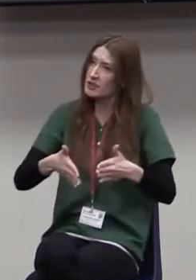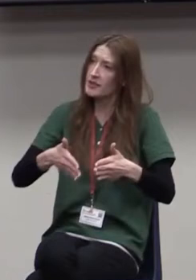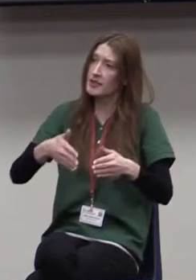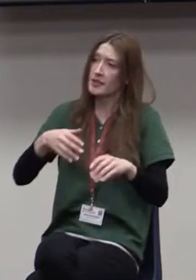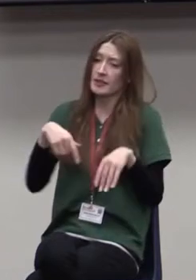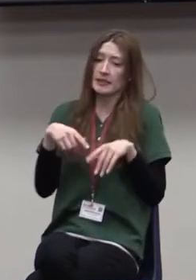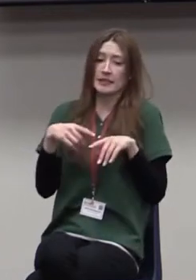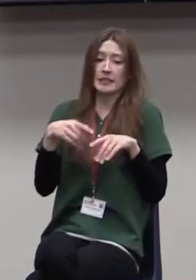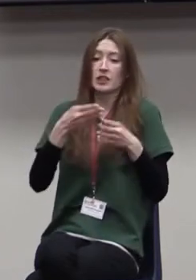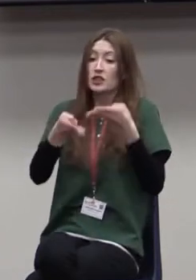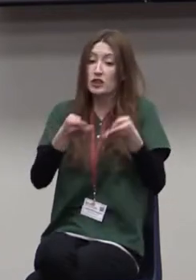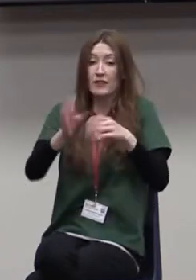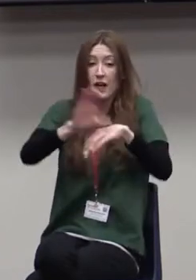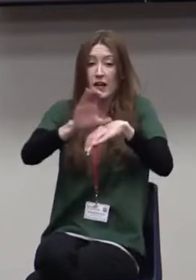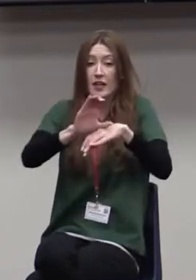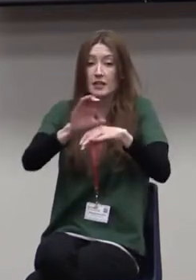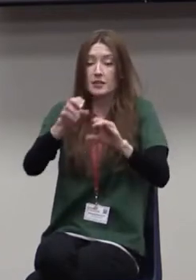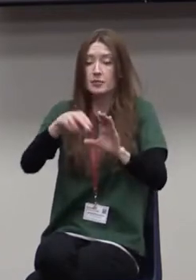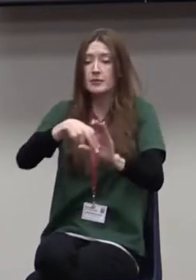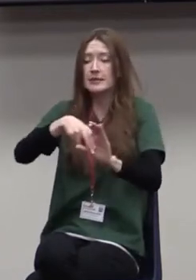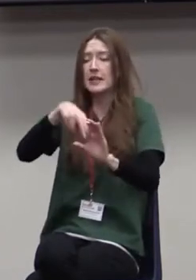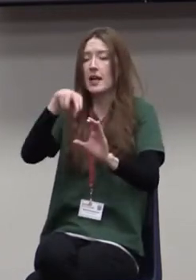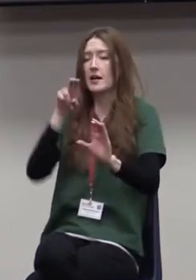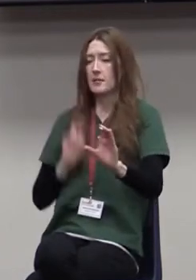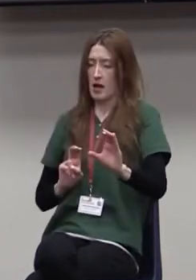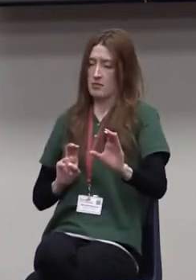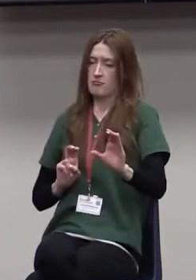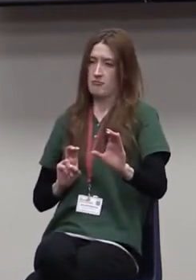serving congregations because of this.